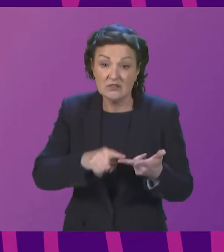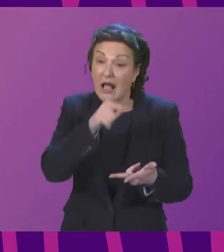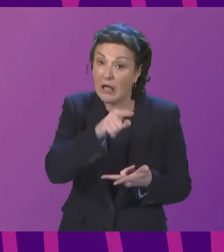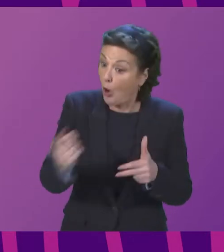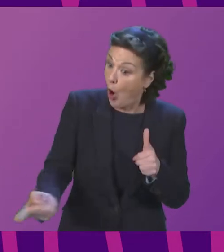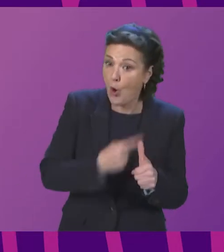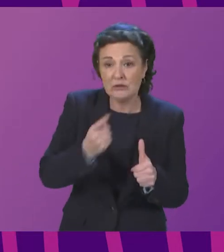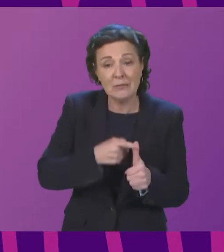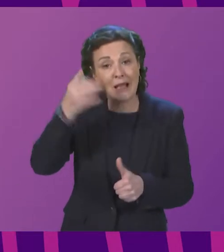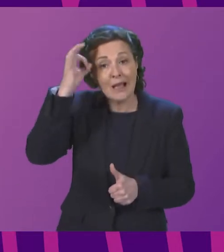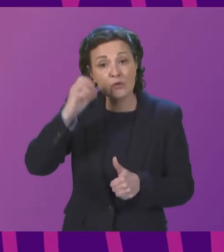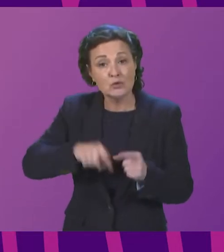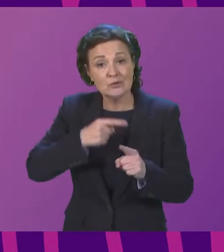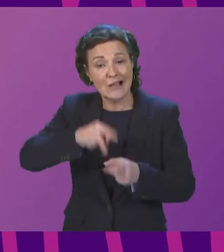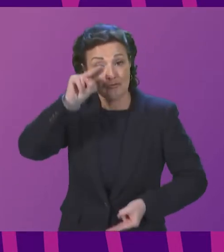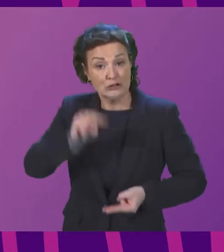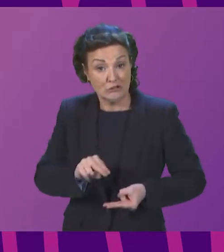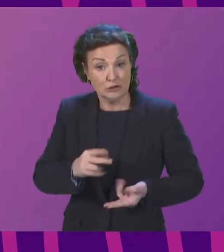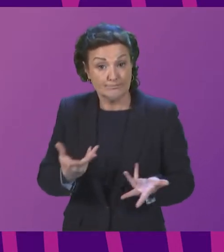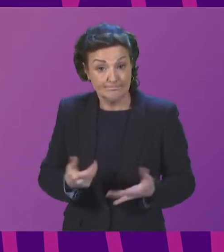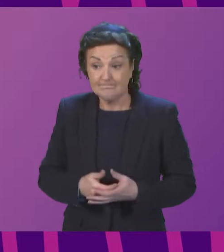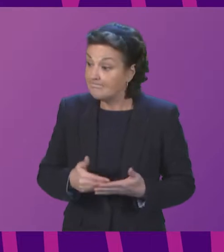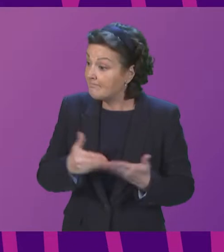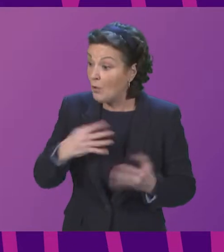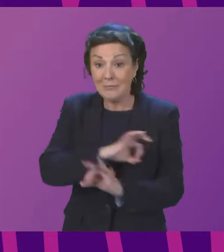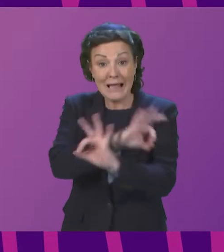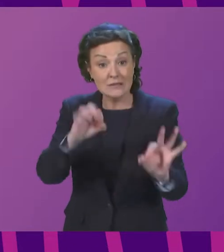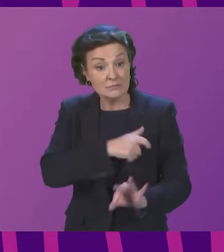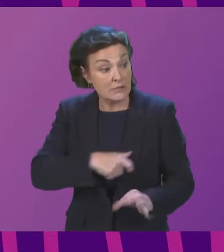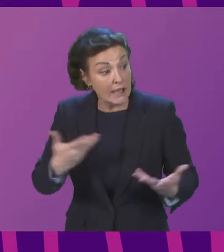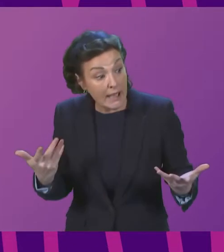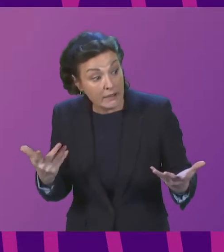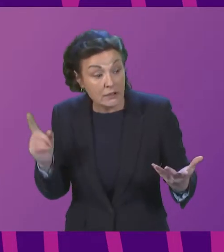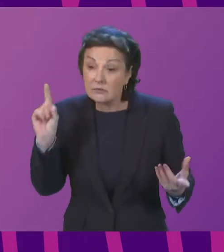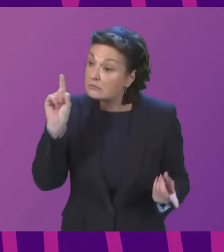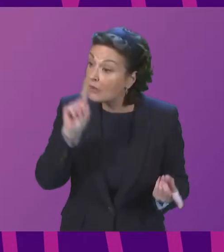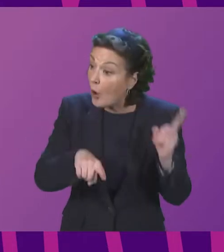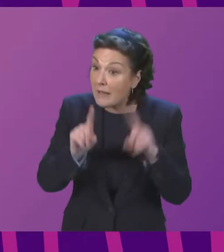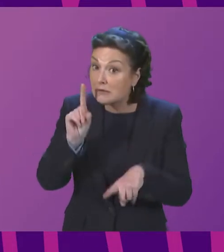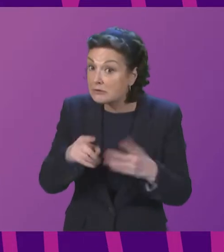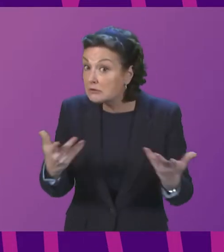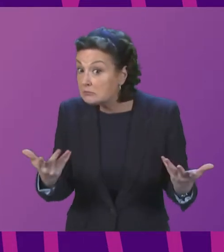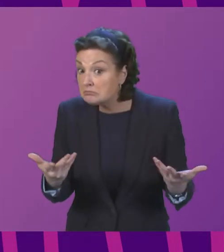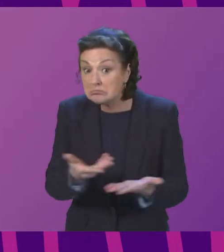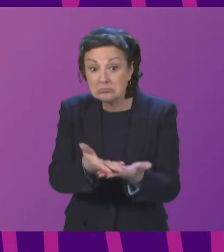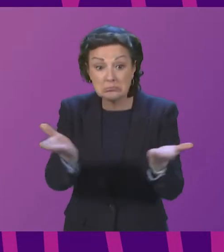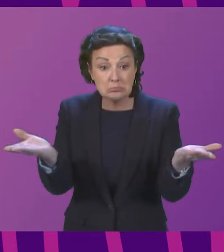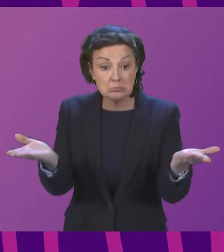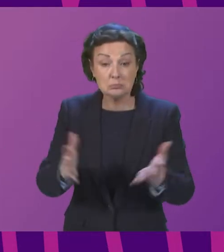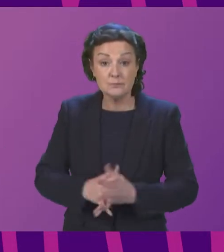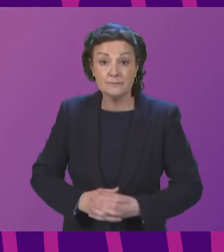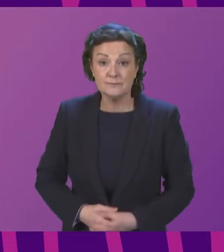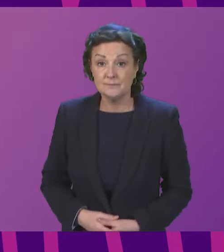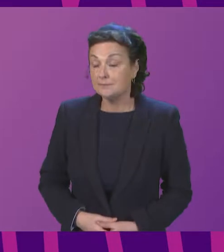Therefore, on the basis of that, open up the discussion for comments from colleagues.